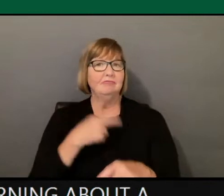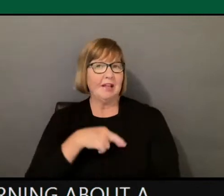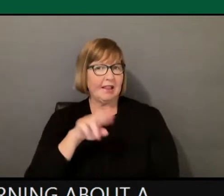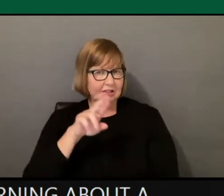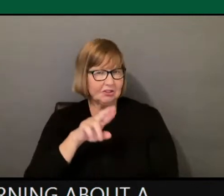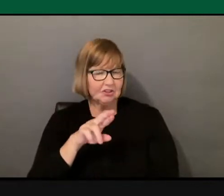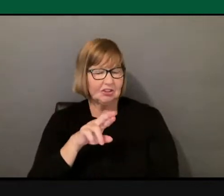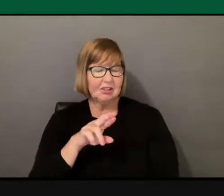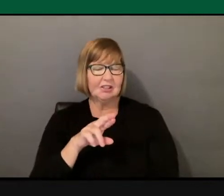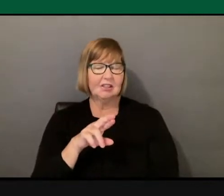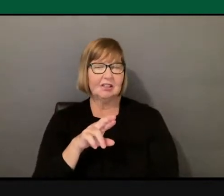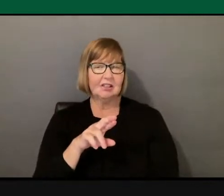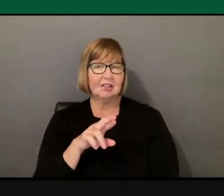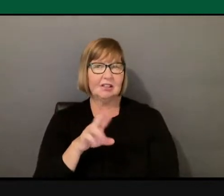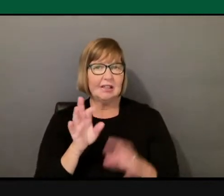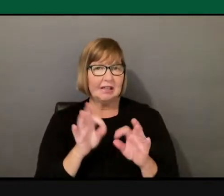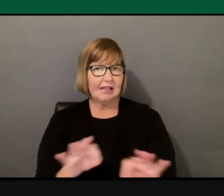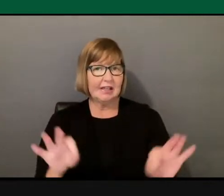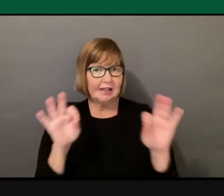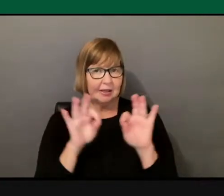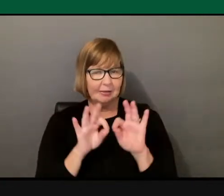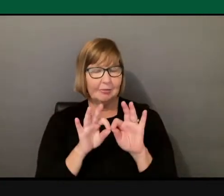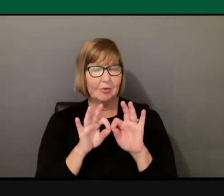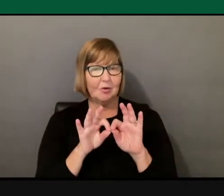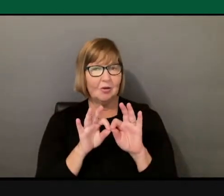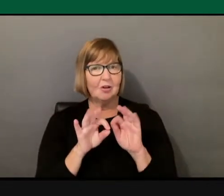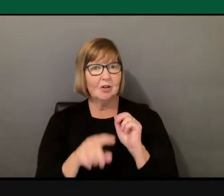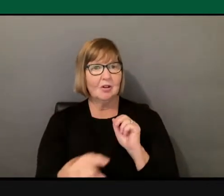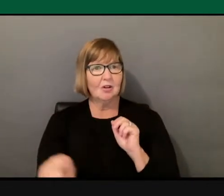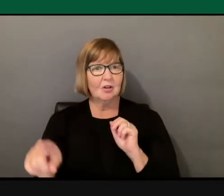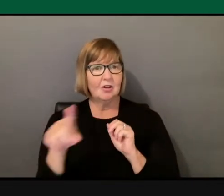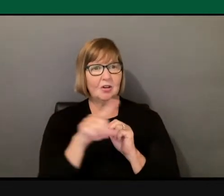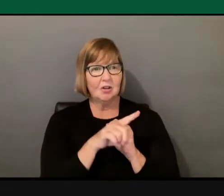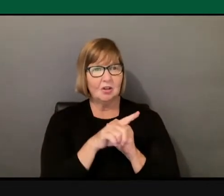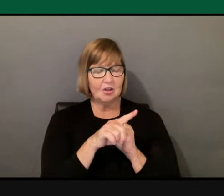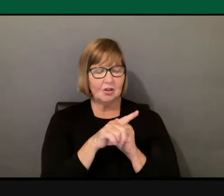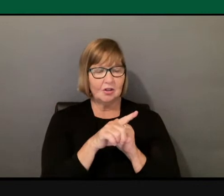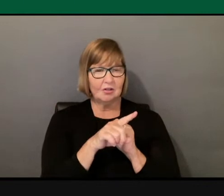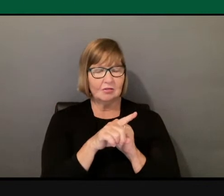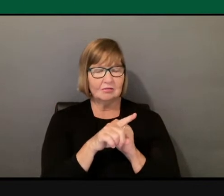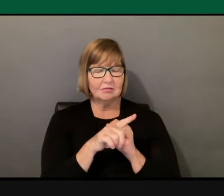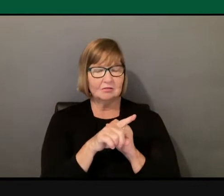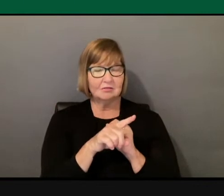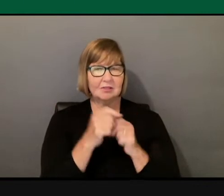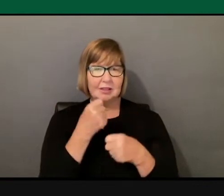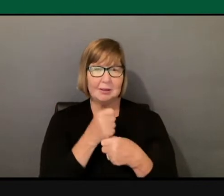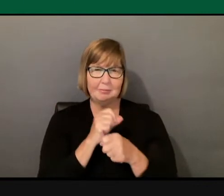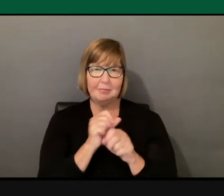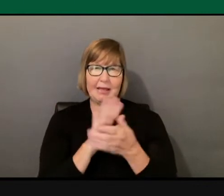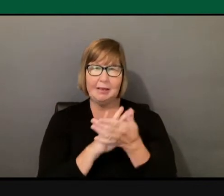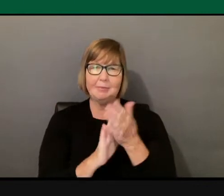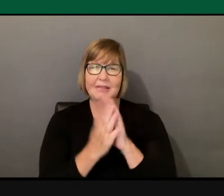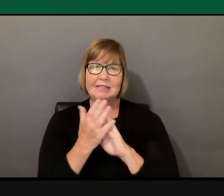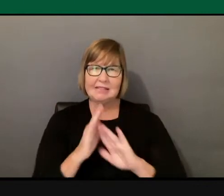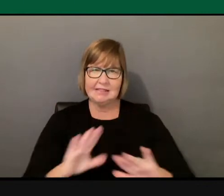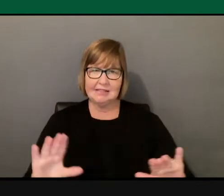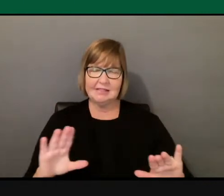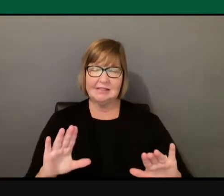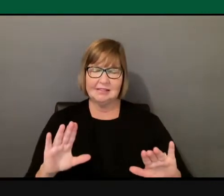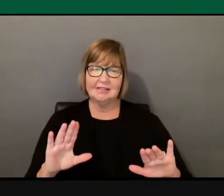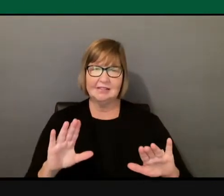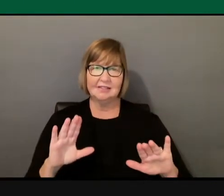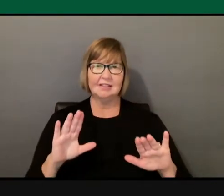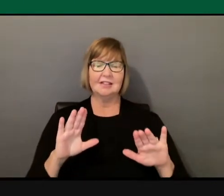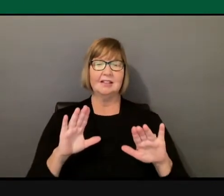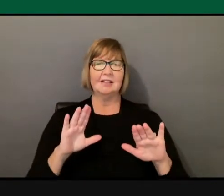you are really being a peacemaker. And it's much more productive. I mean,